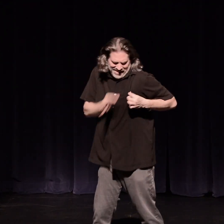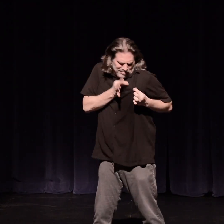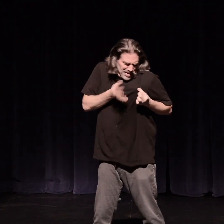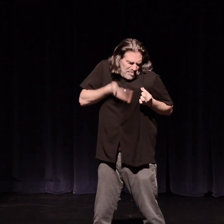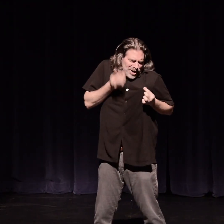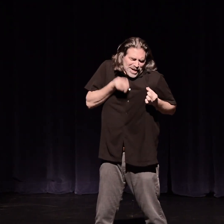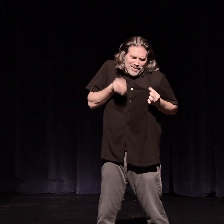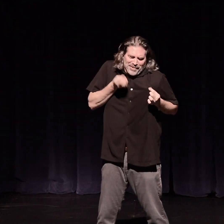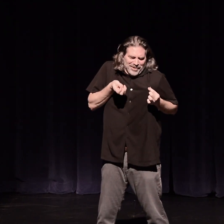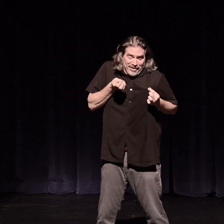The soul enters